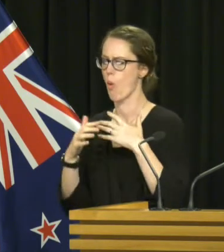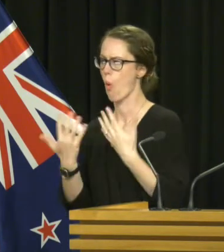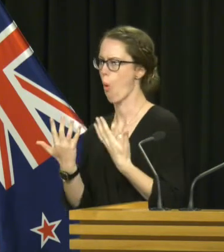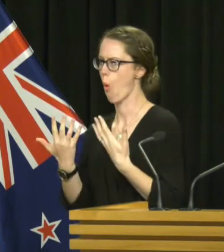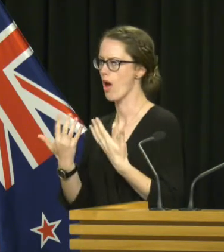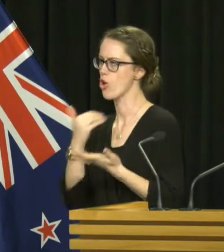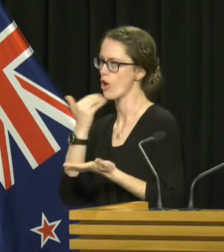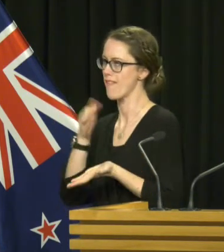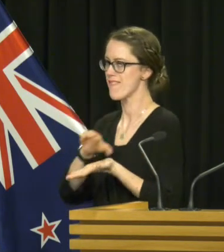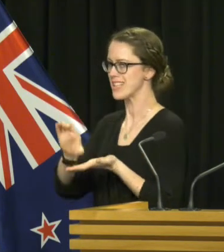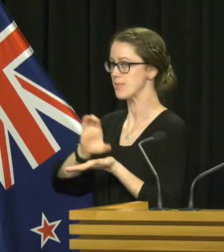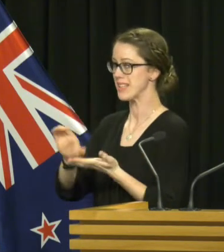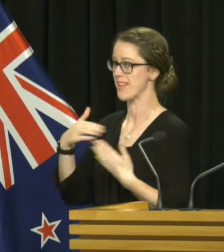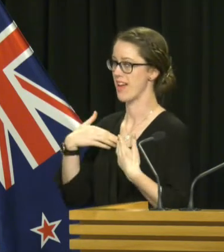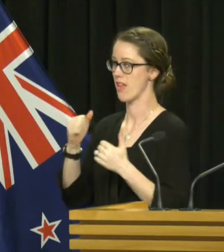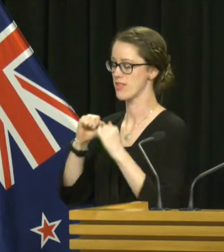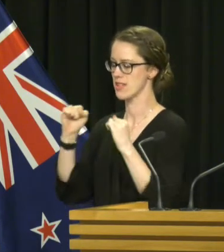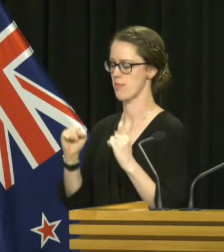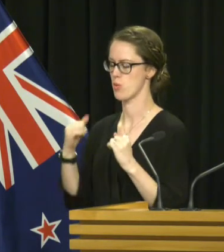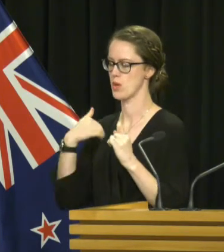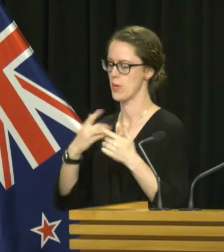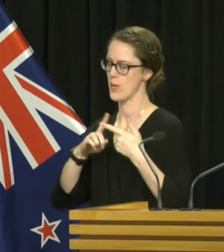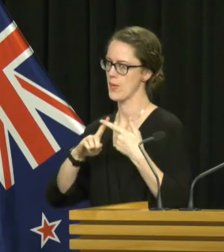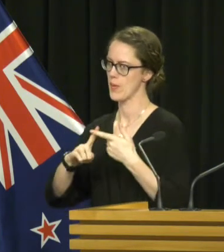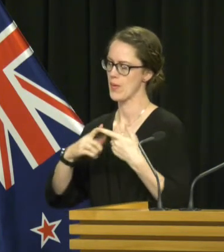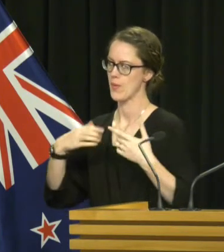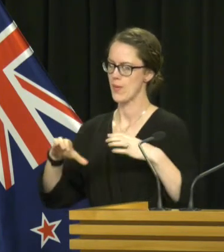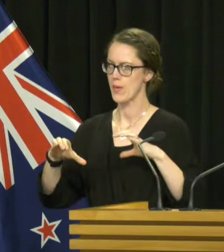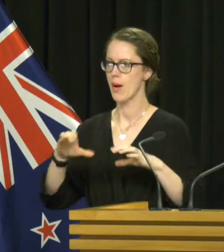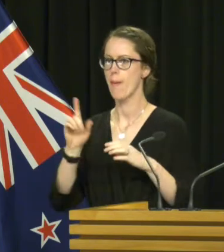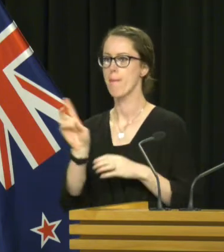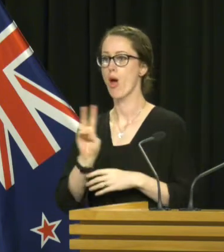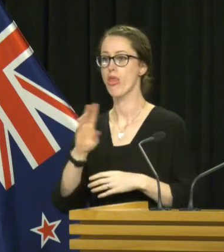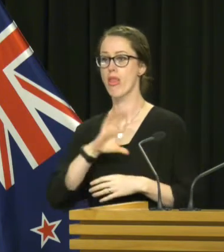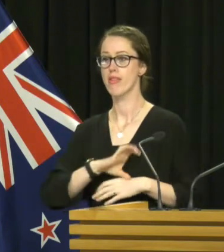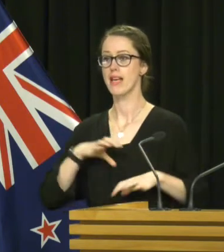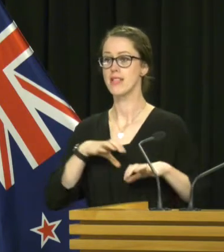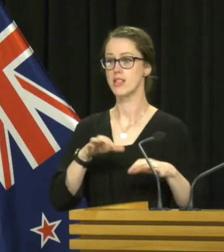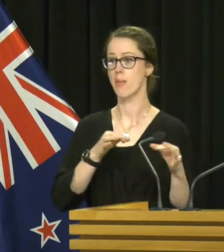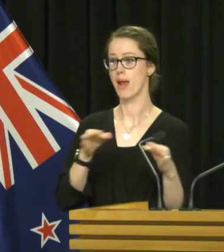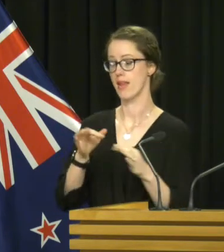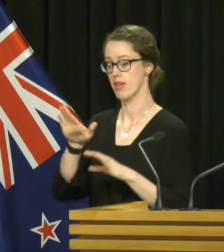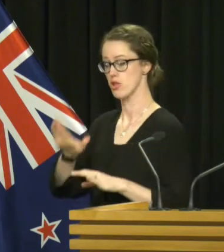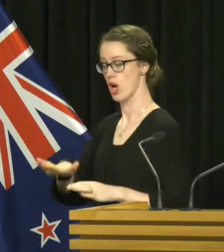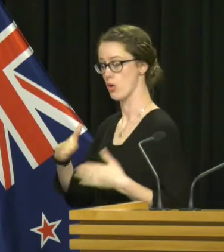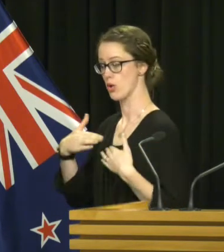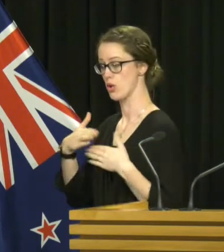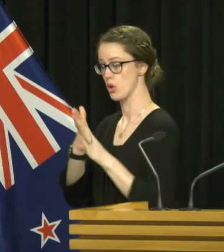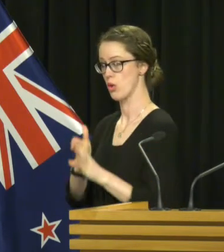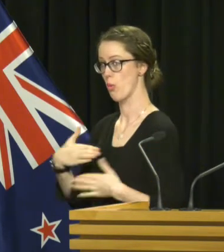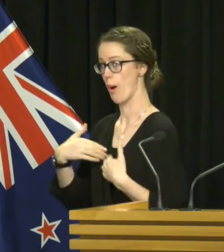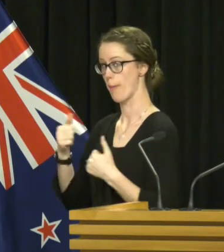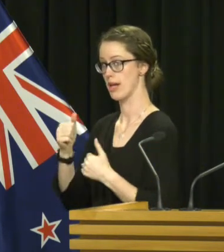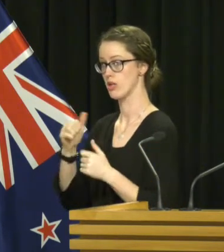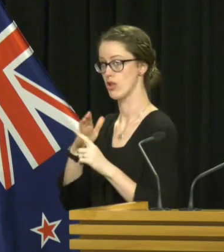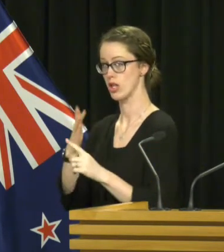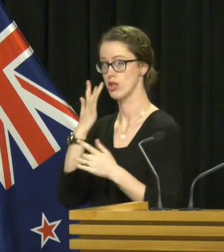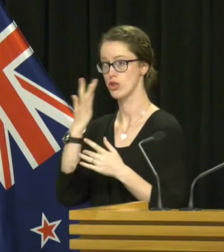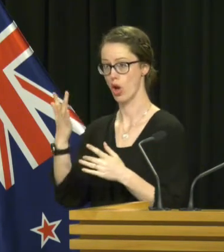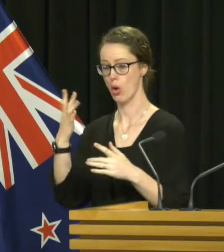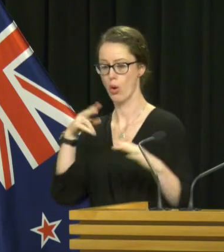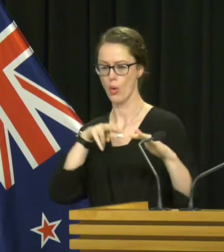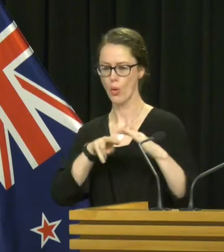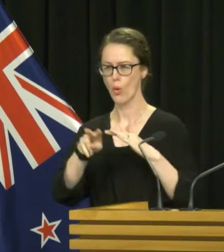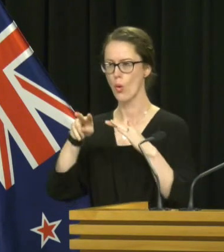under investment in our health system. Both the Cancer Action Plan and our Child and Youth Wellbeing Strategy demonstrate that we are looking